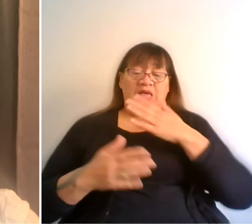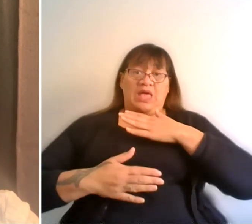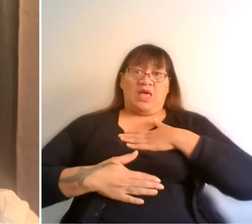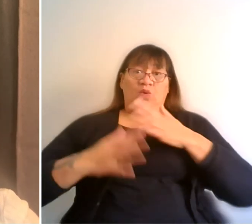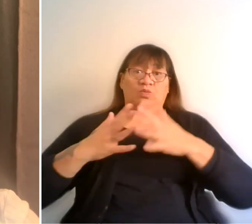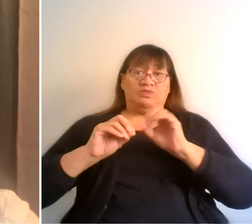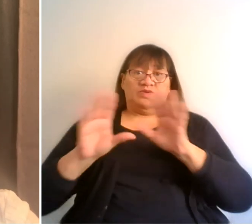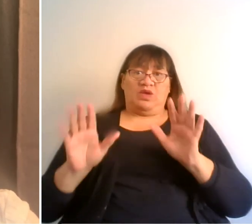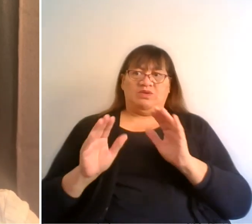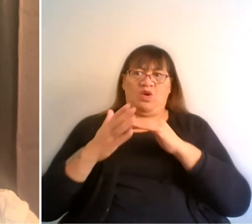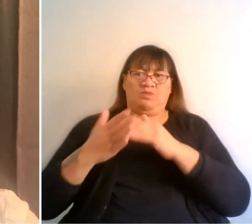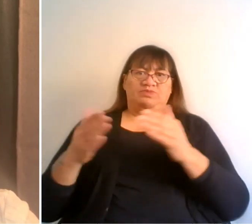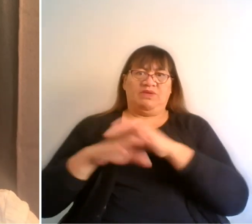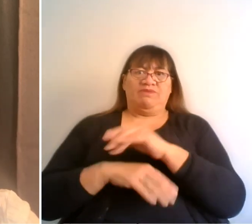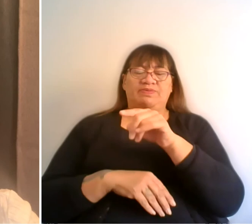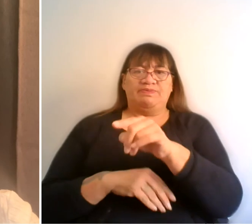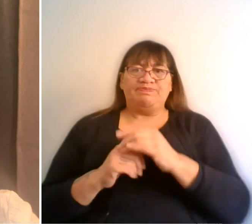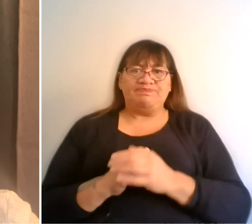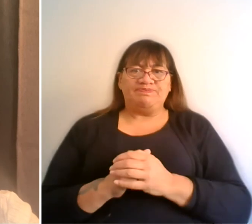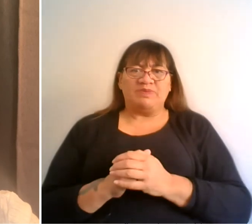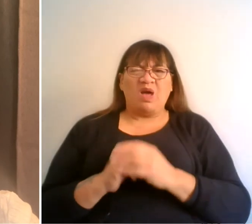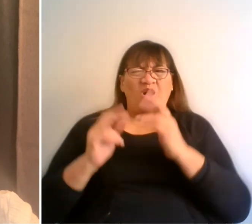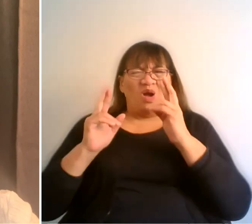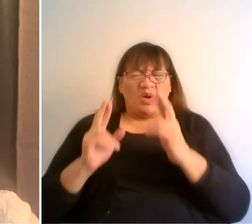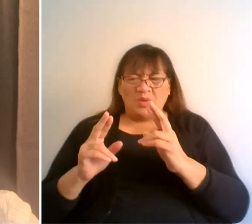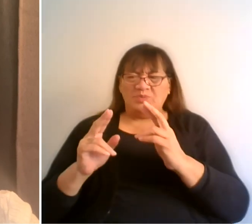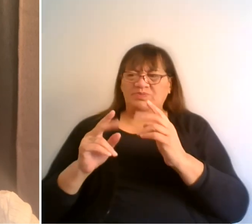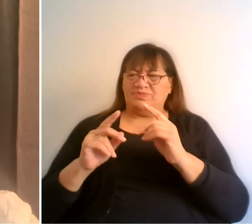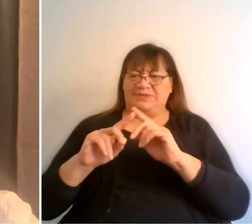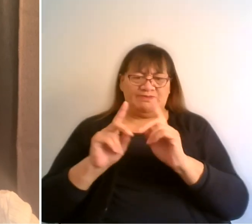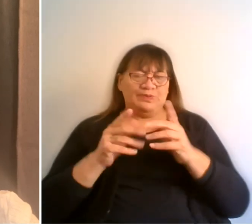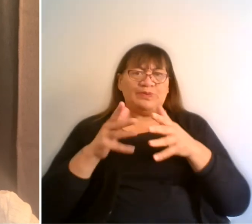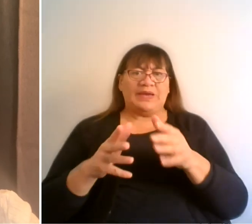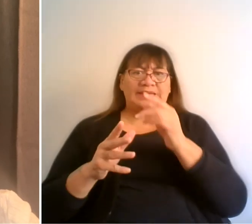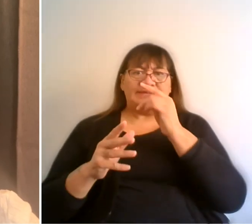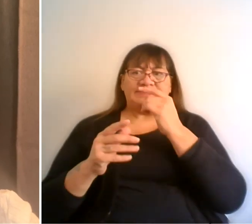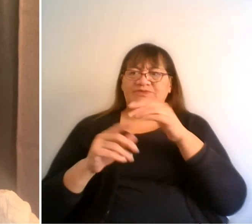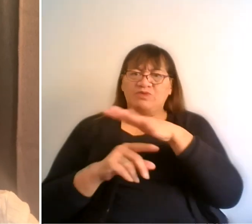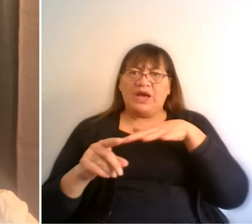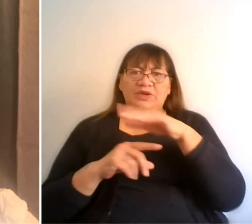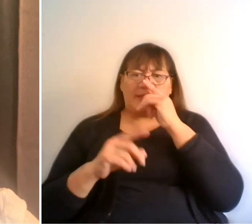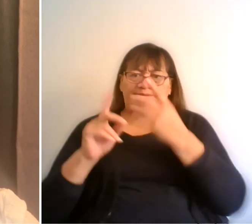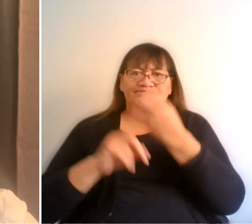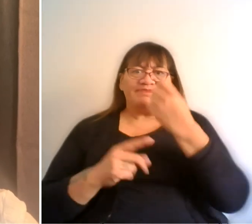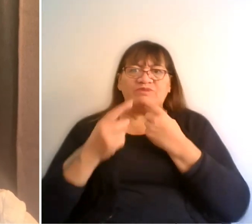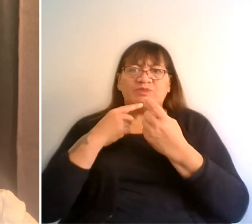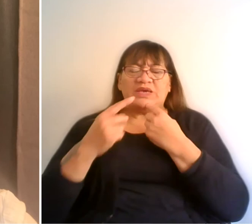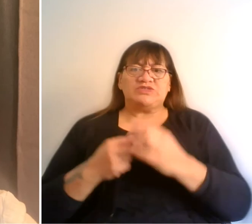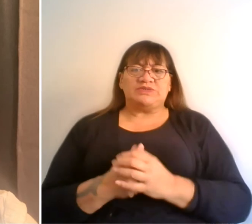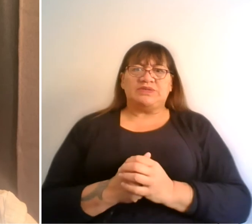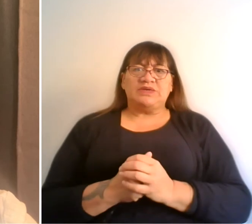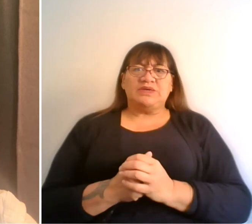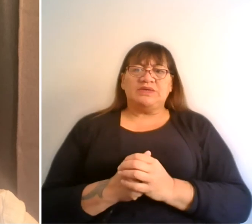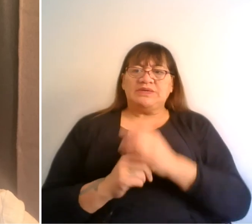that. We're hoping that we've got a range of ways that whānau can get the information, be